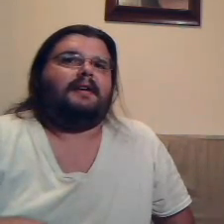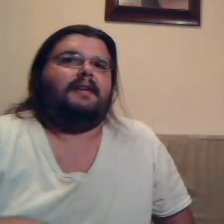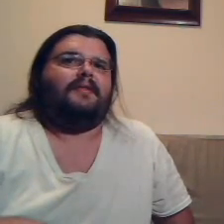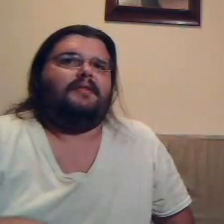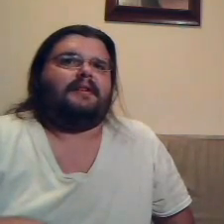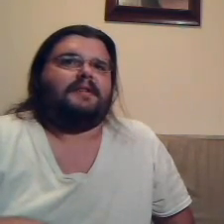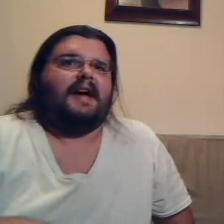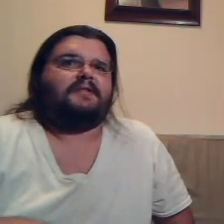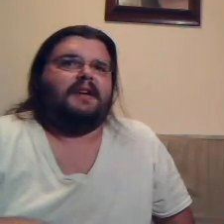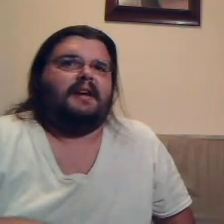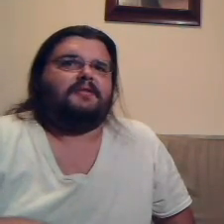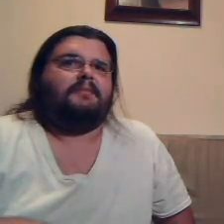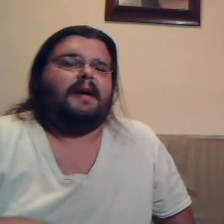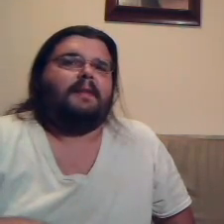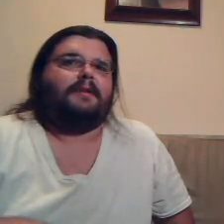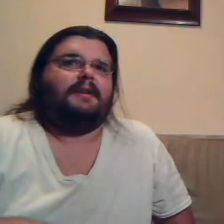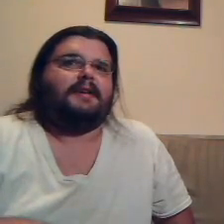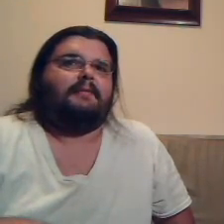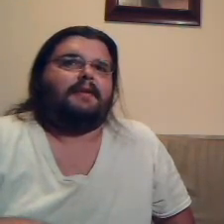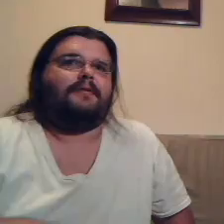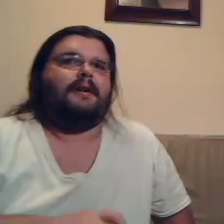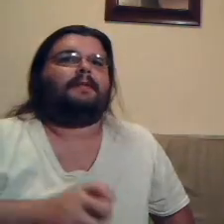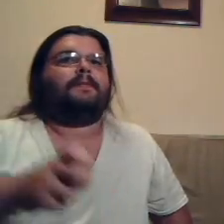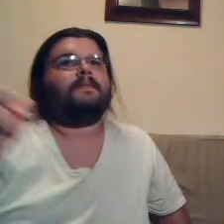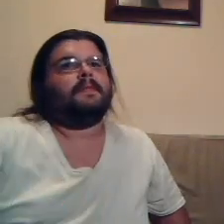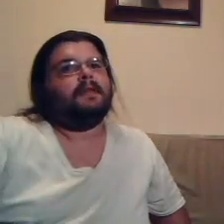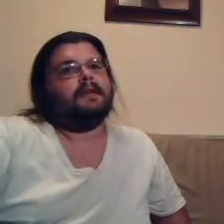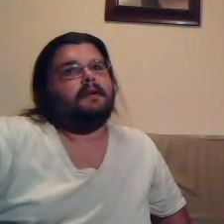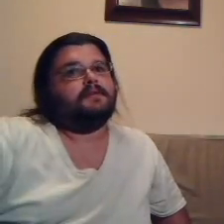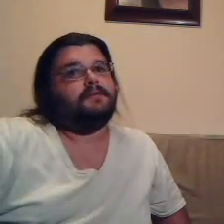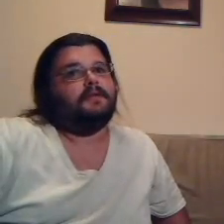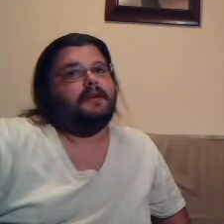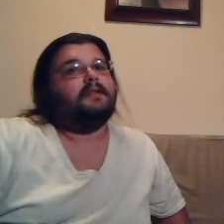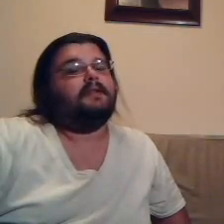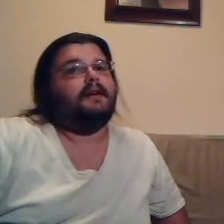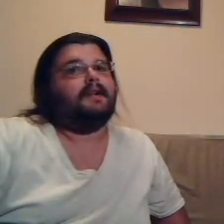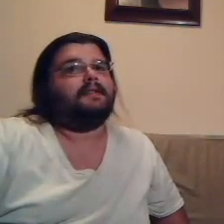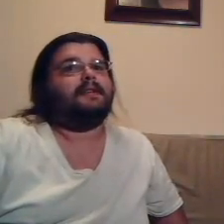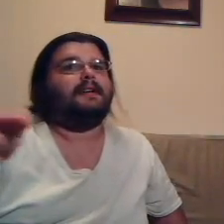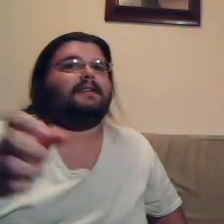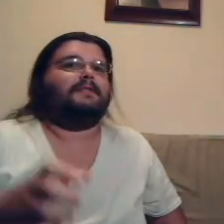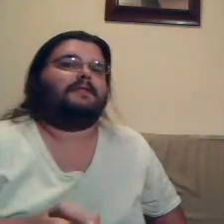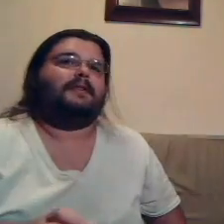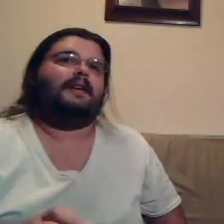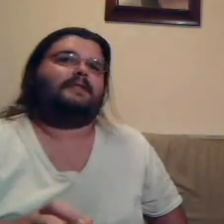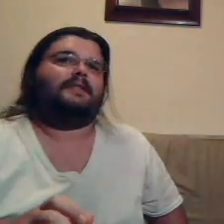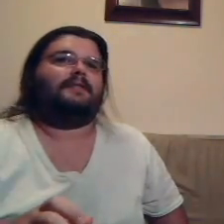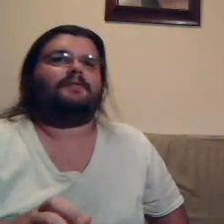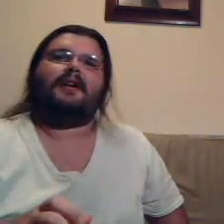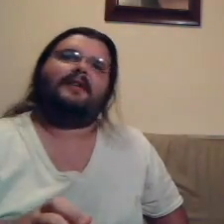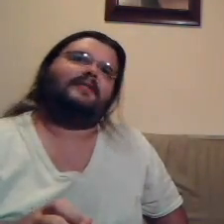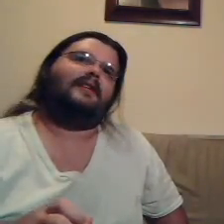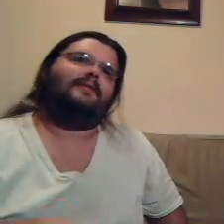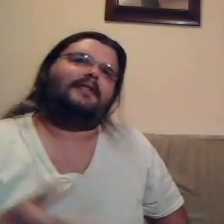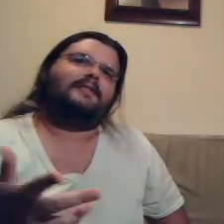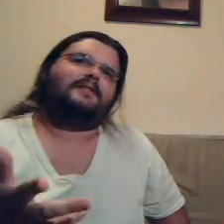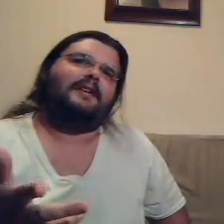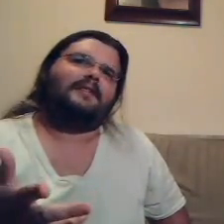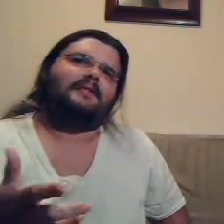I've given you exact change, may I please have my drink? Here's your drink. You have a nice day. She takes it, drives off, looking disgusting.